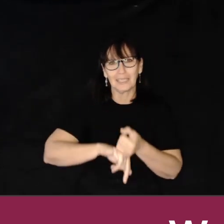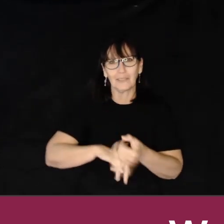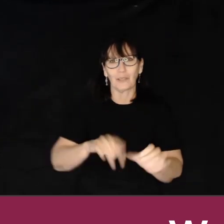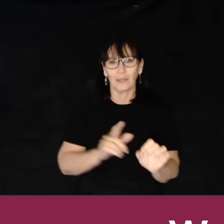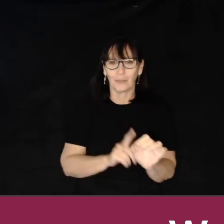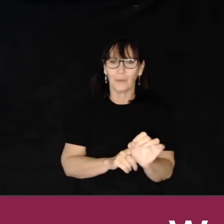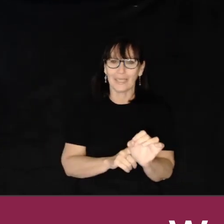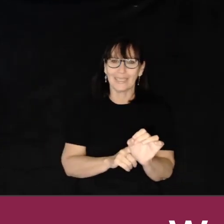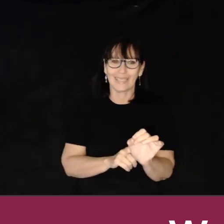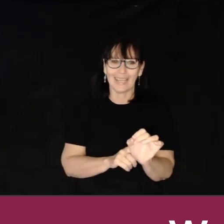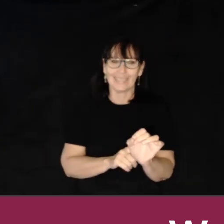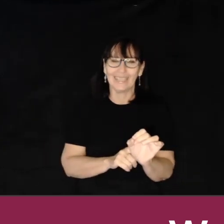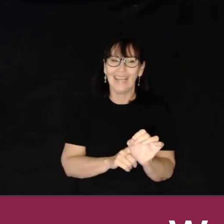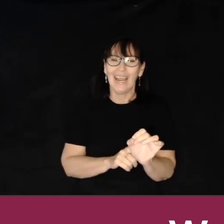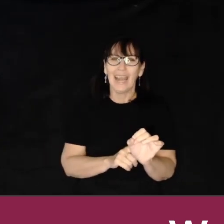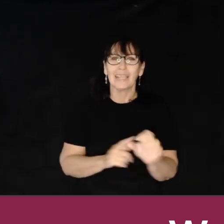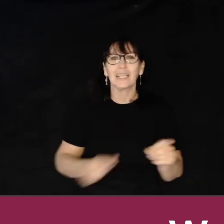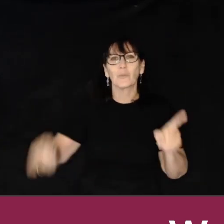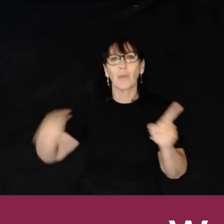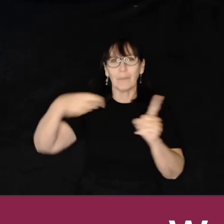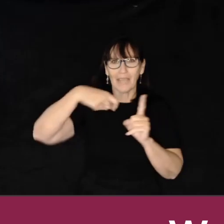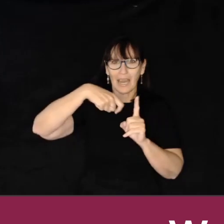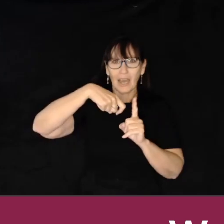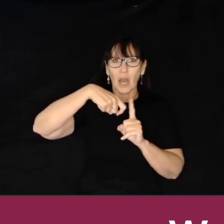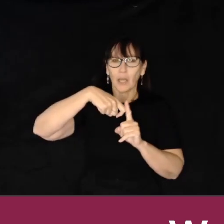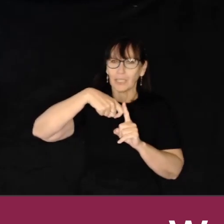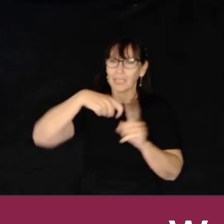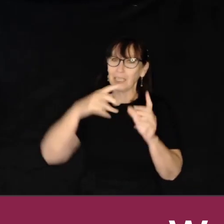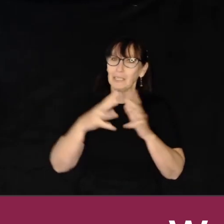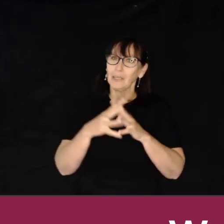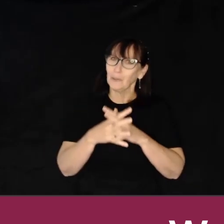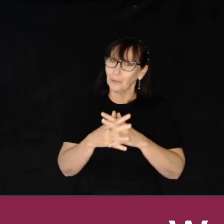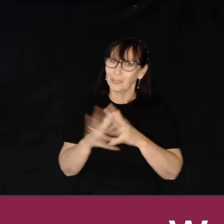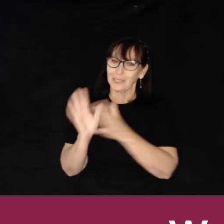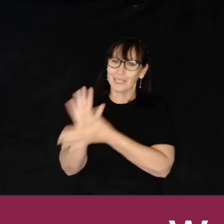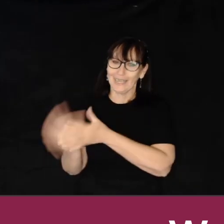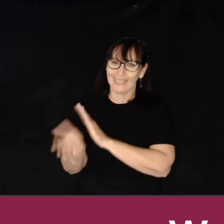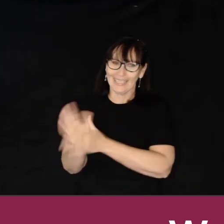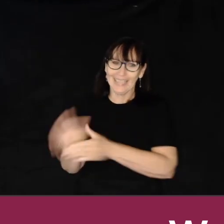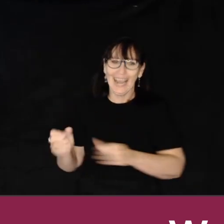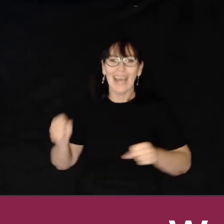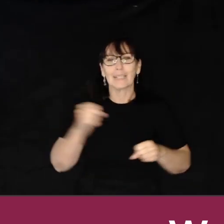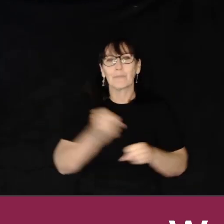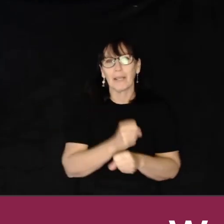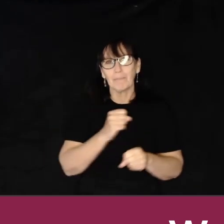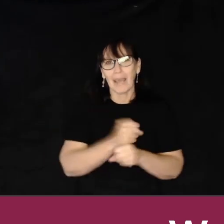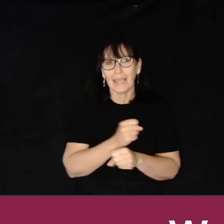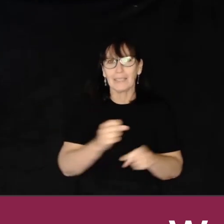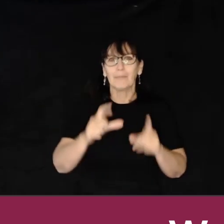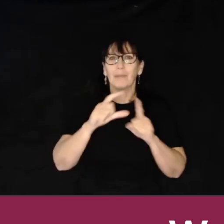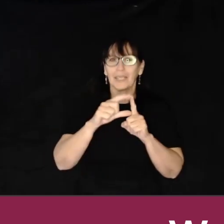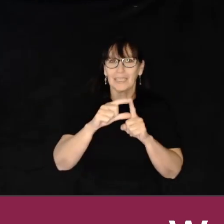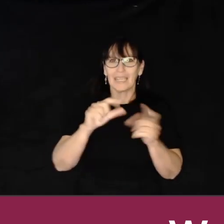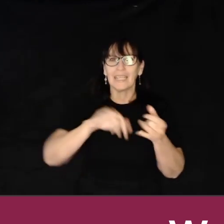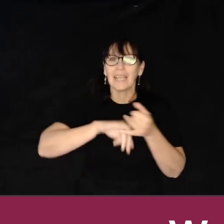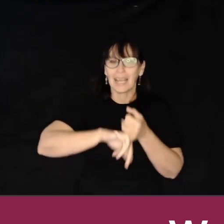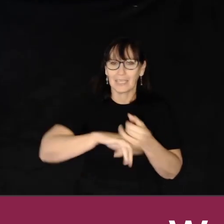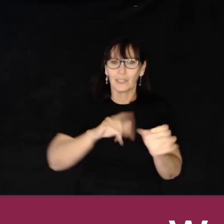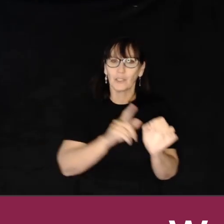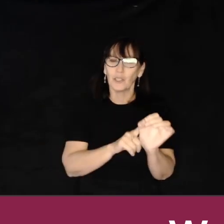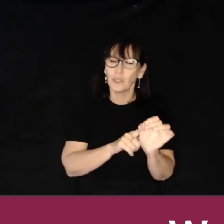Syndrome Queensland. This webinar on Keyword Signing has been made by